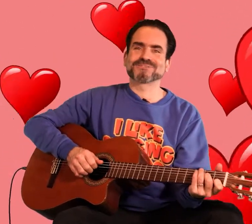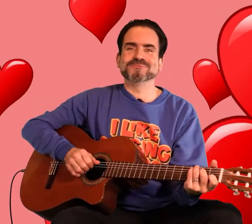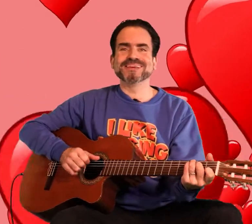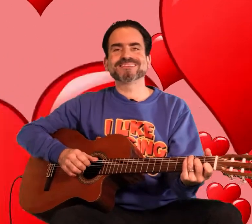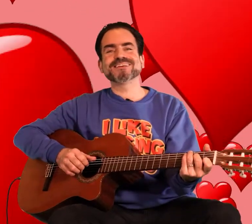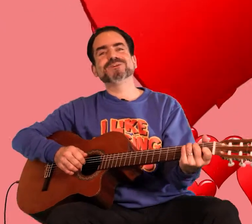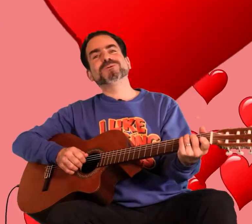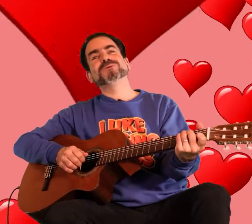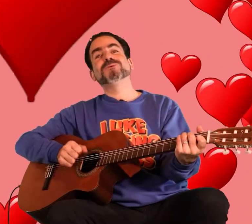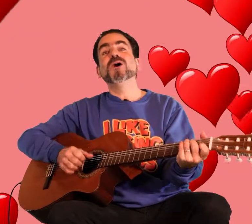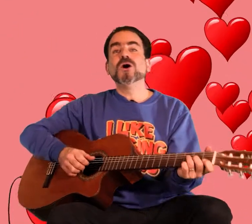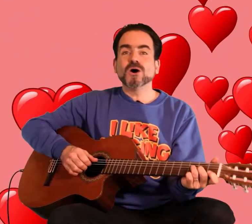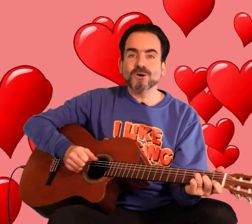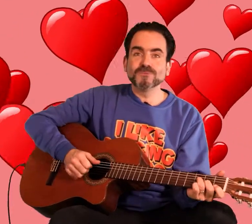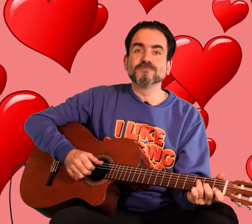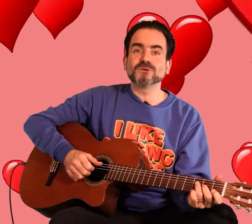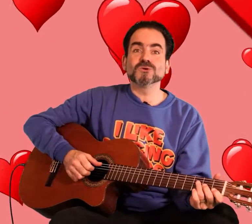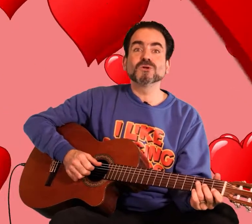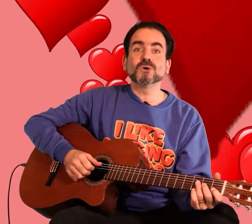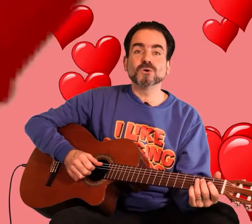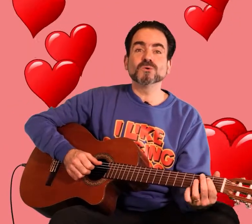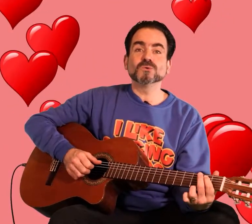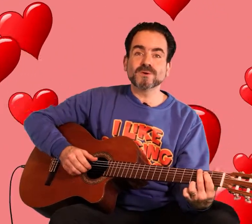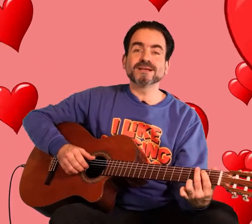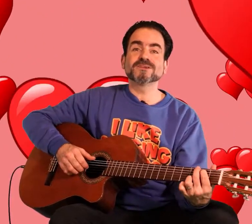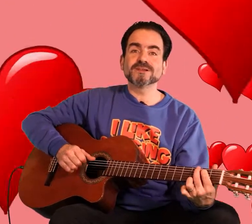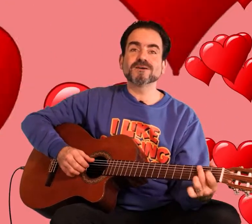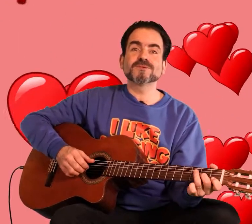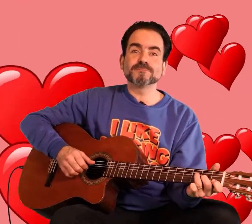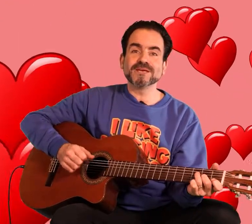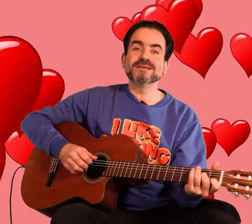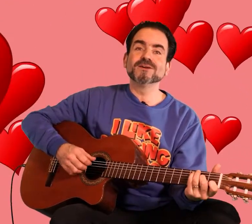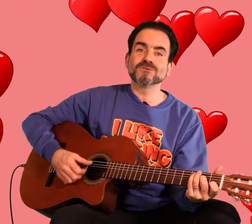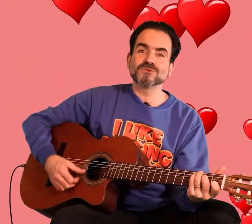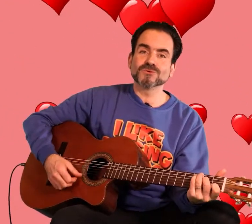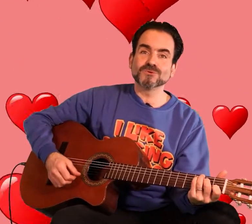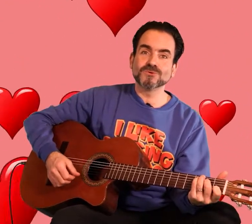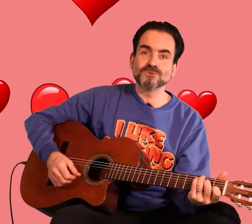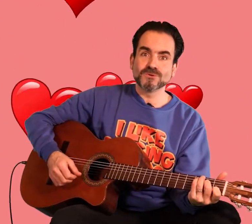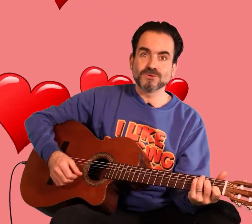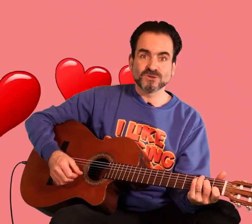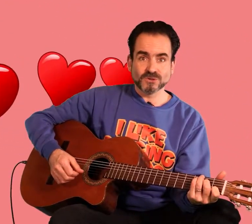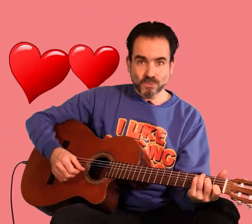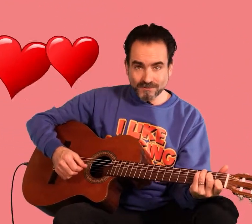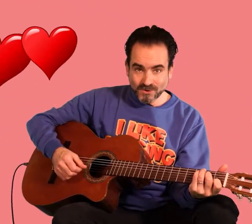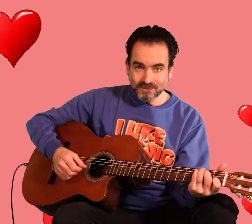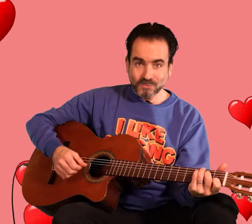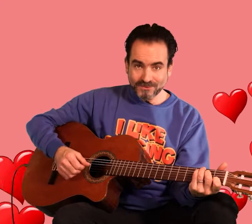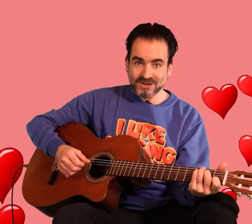from me to you I love you you me we're you more one more time